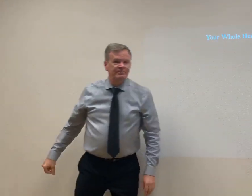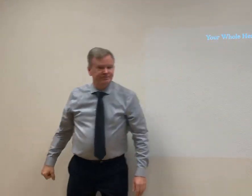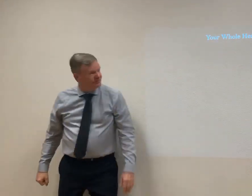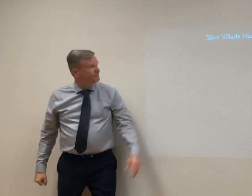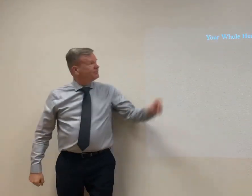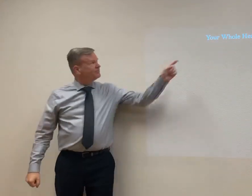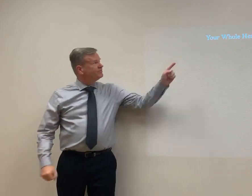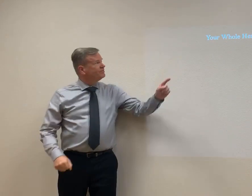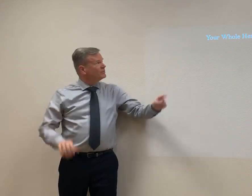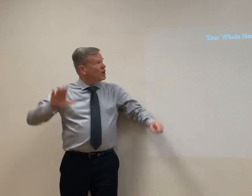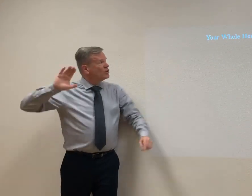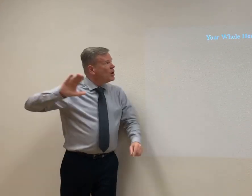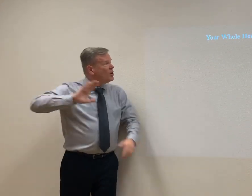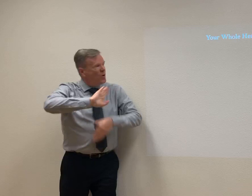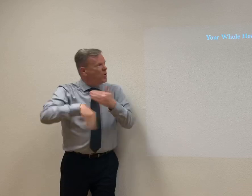Your whole heart is required.